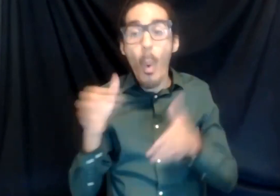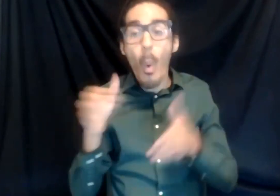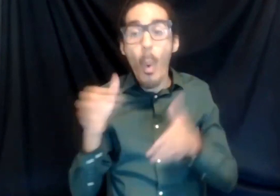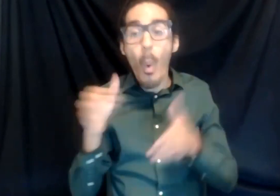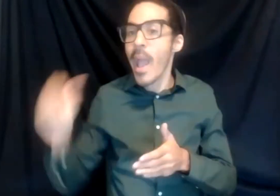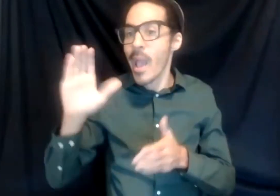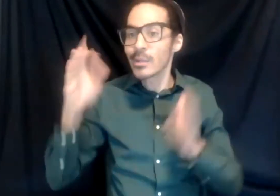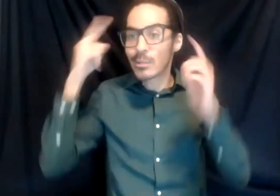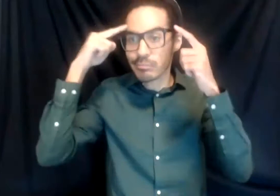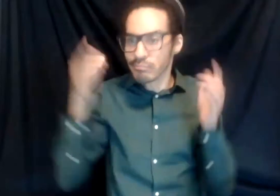even though you might come from a traditional home.